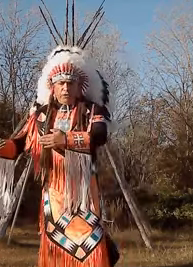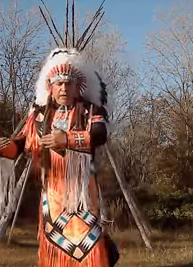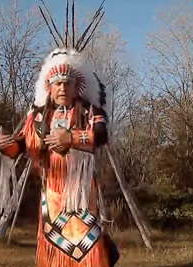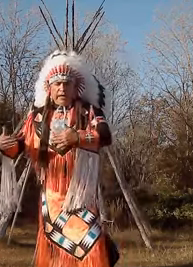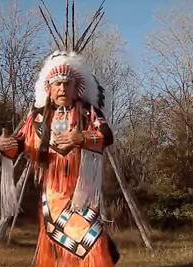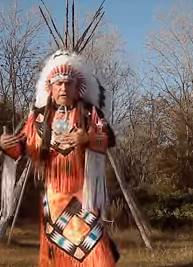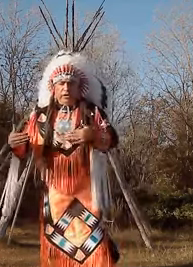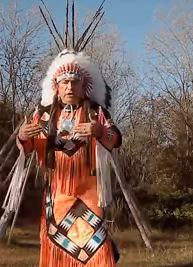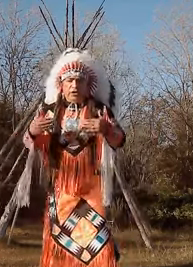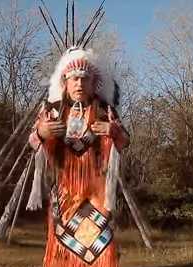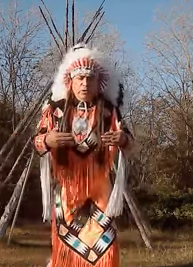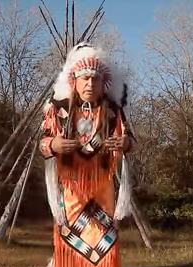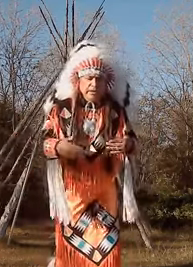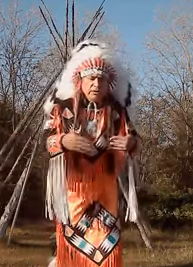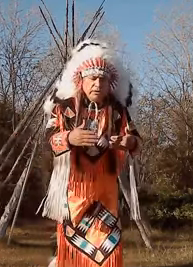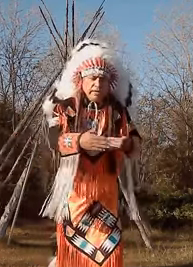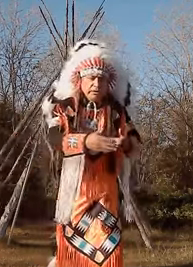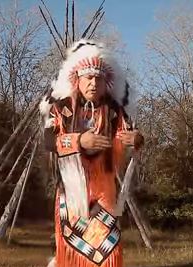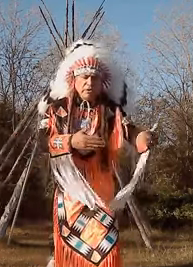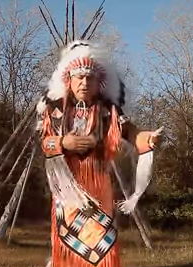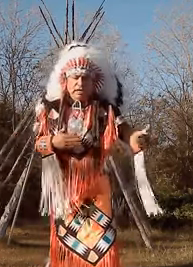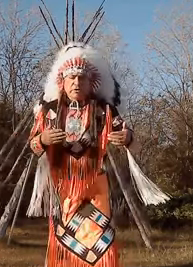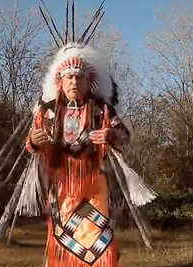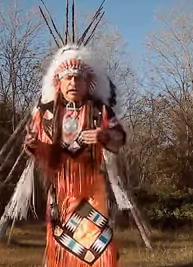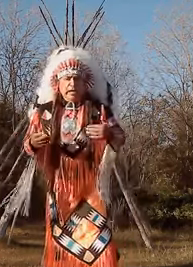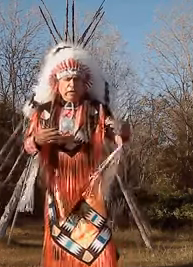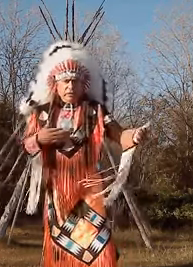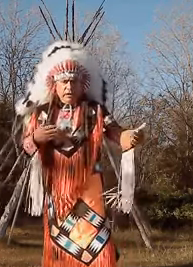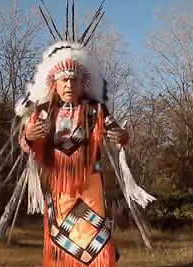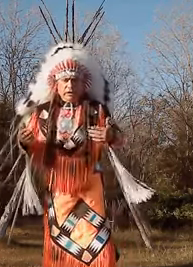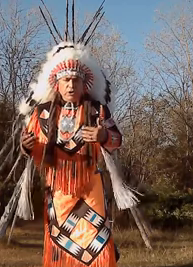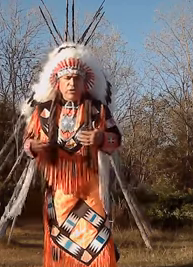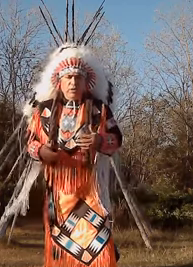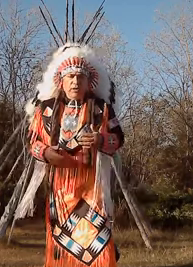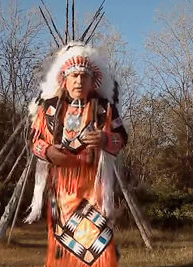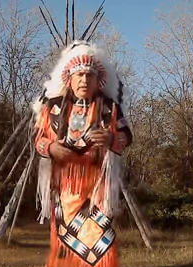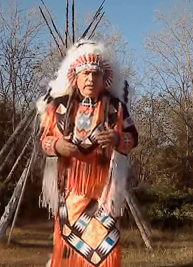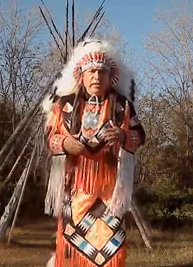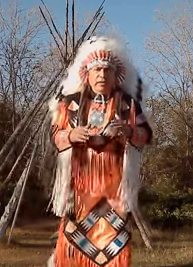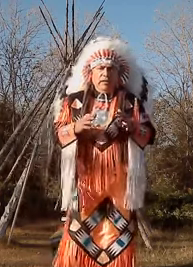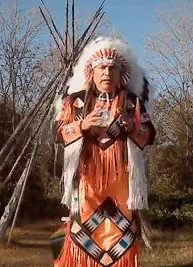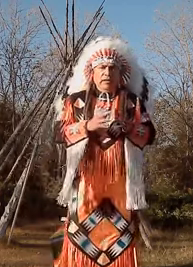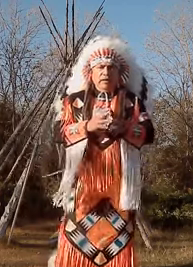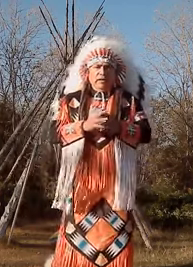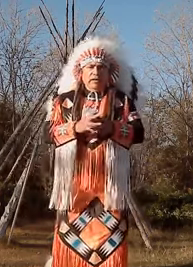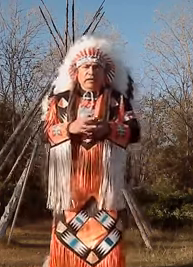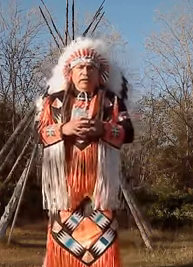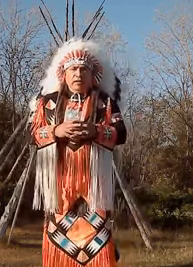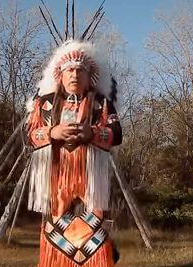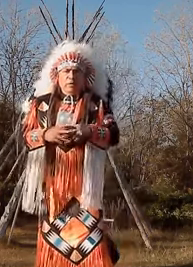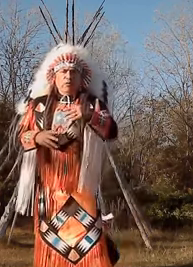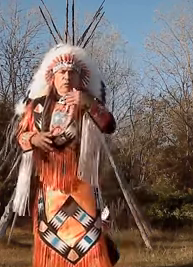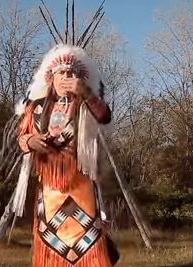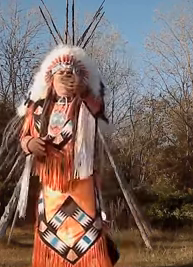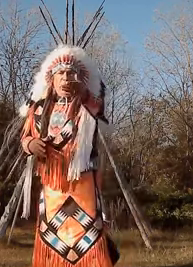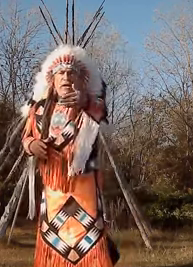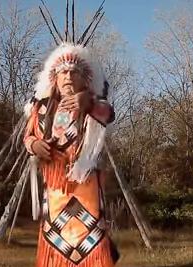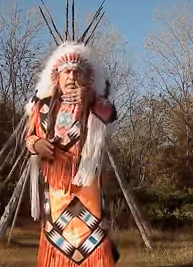and how they do it. That's just like saying their name, you know, the beautiful woman behind the